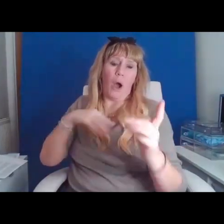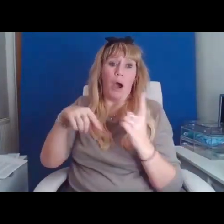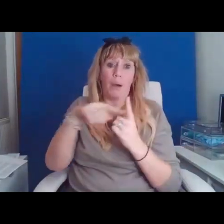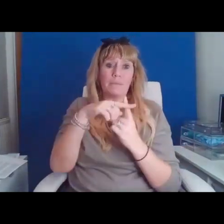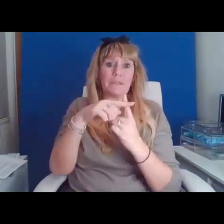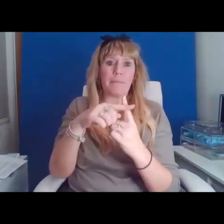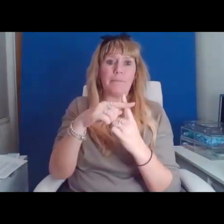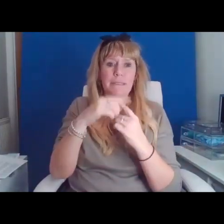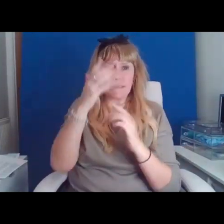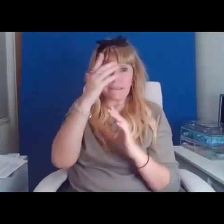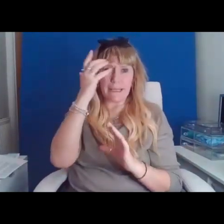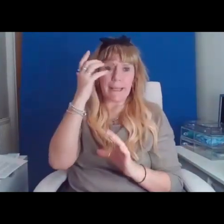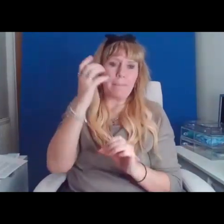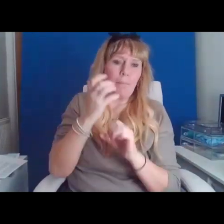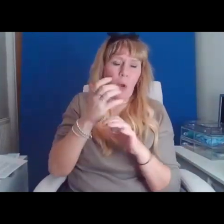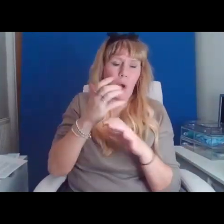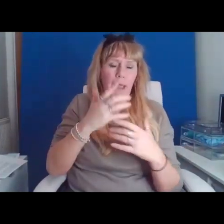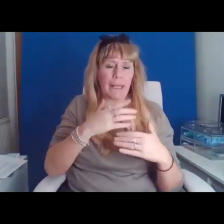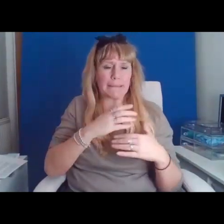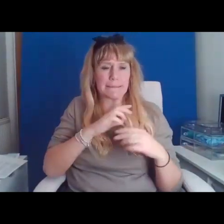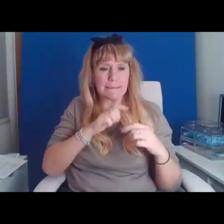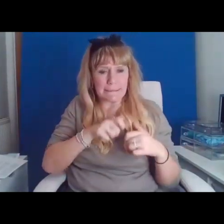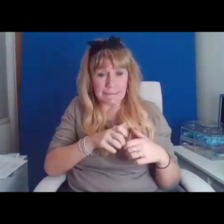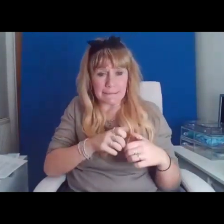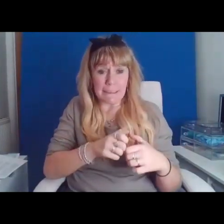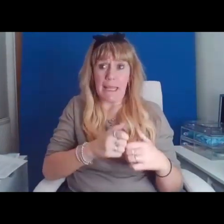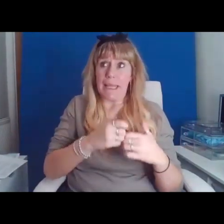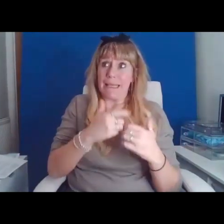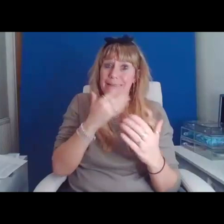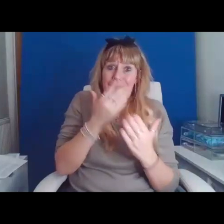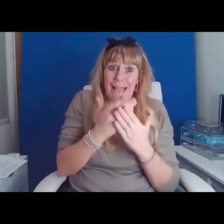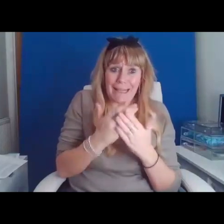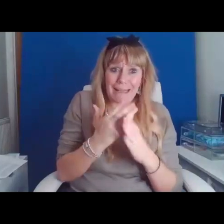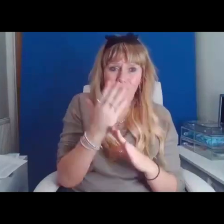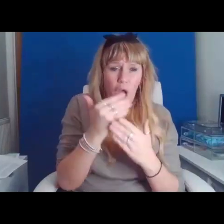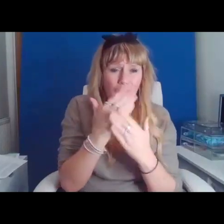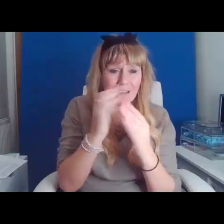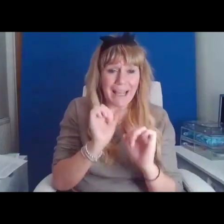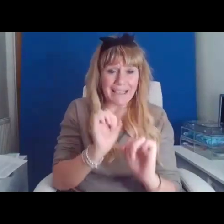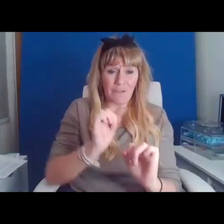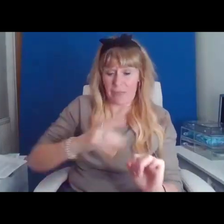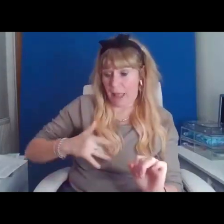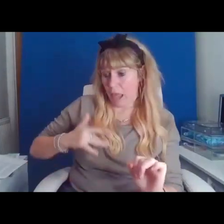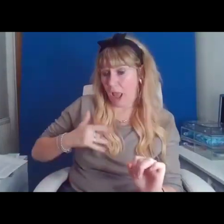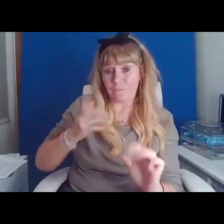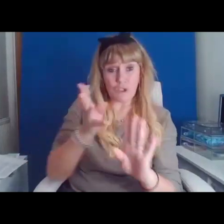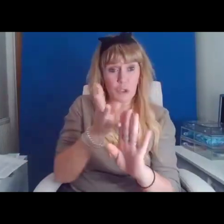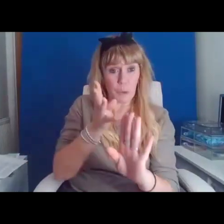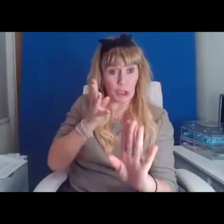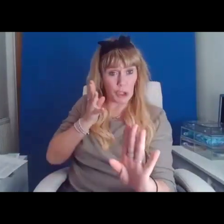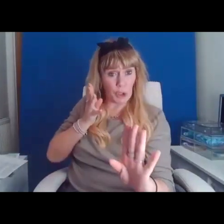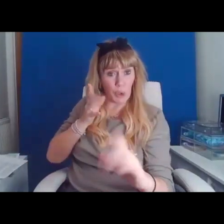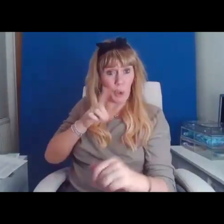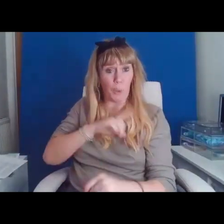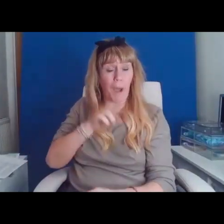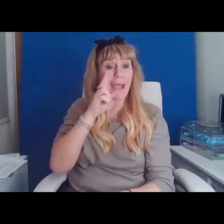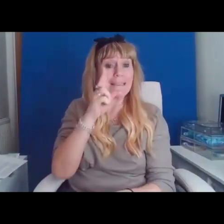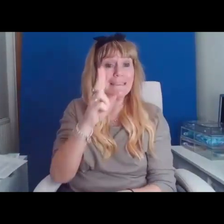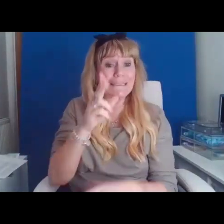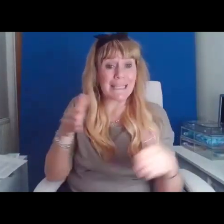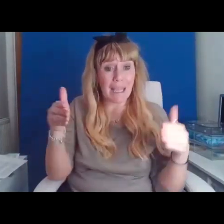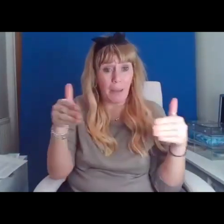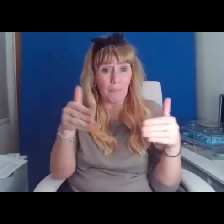hope and litter, dedicating five days of their lives to a queue to see a box with a flag on it.